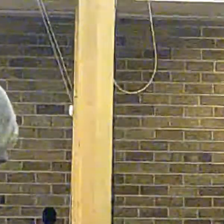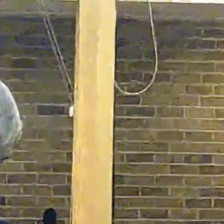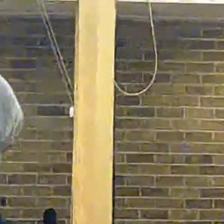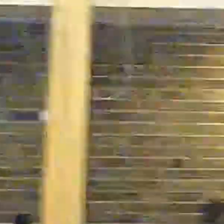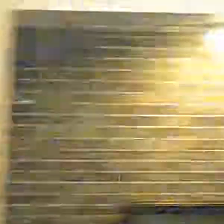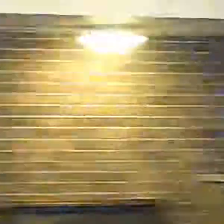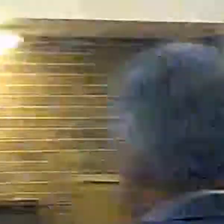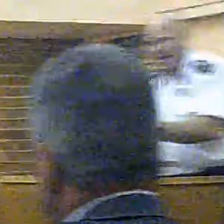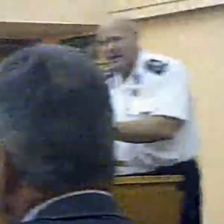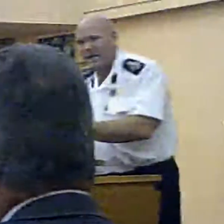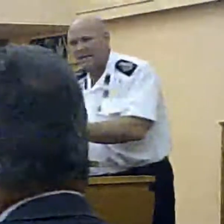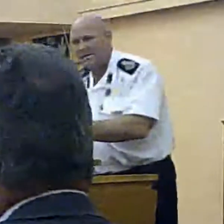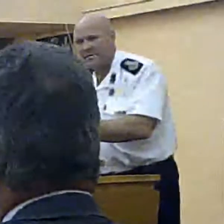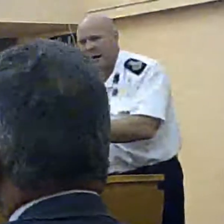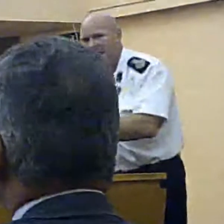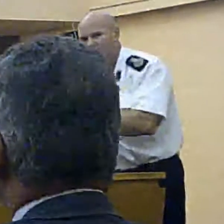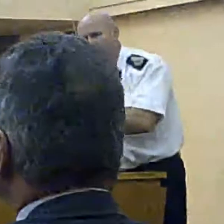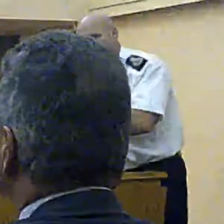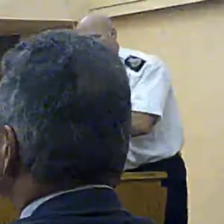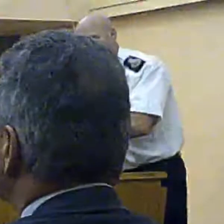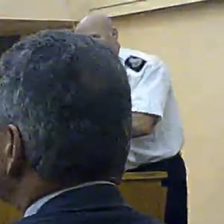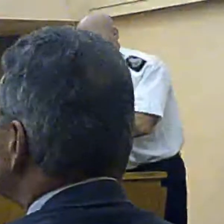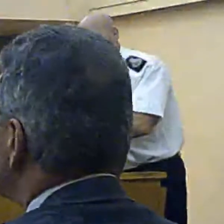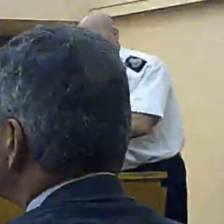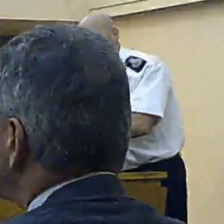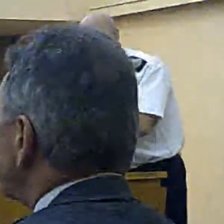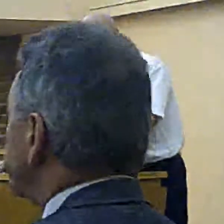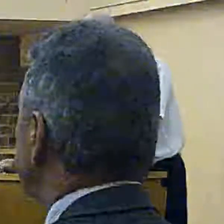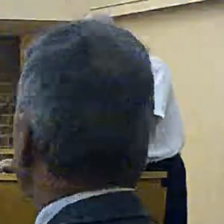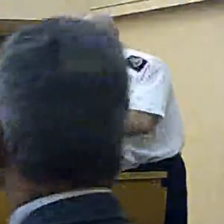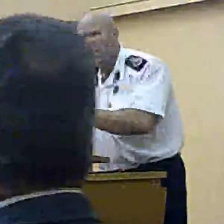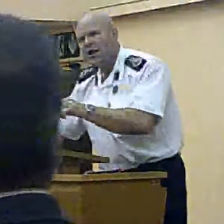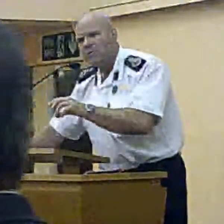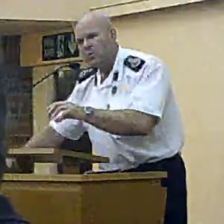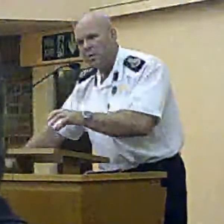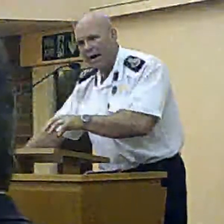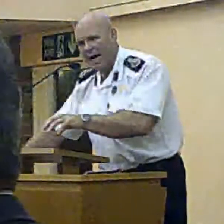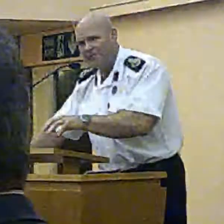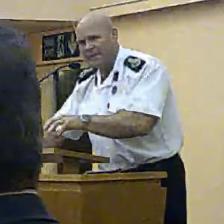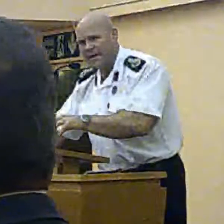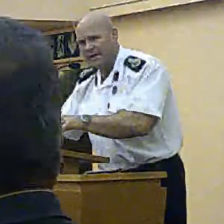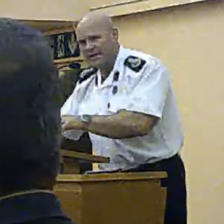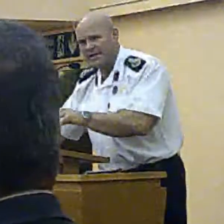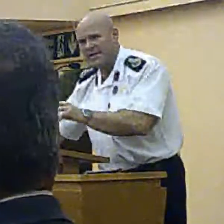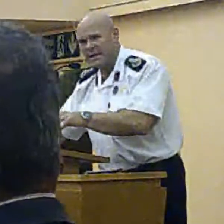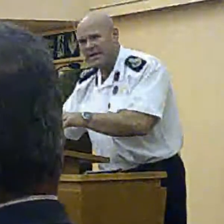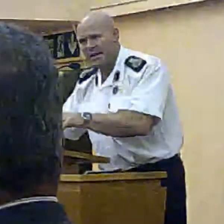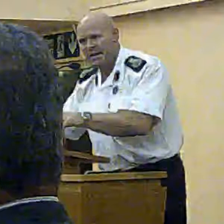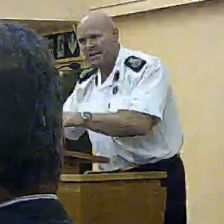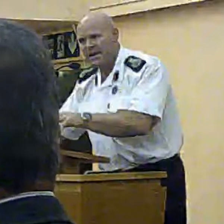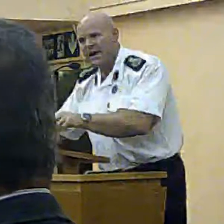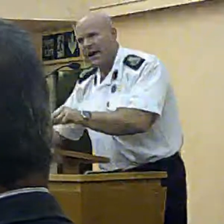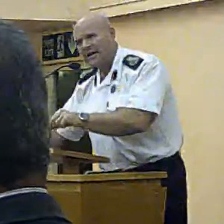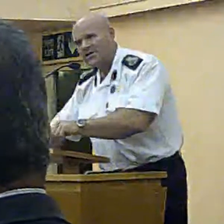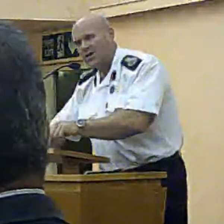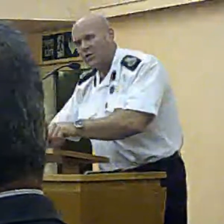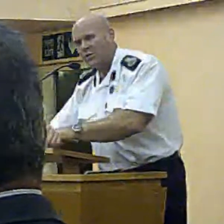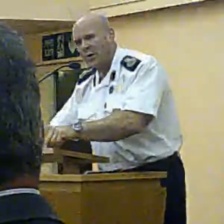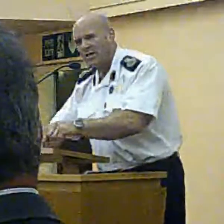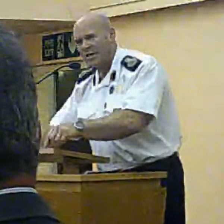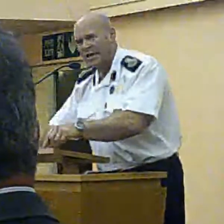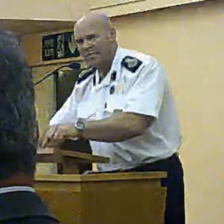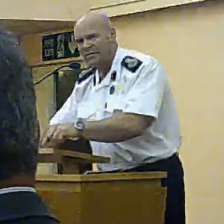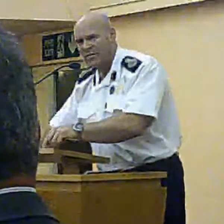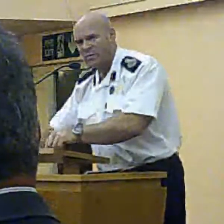So I've not tried to hide anything from anyone, that option is there in the report. But what I have said is, continually, is to